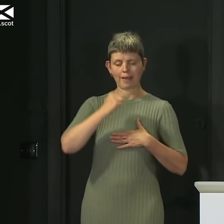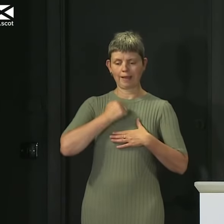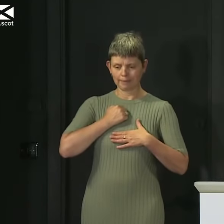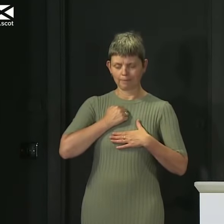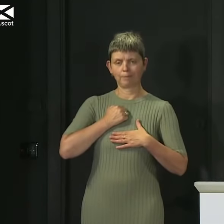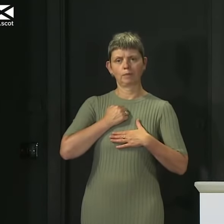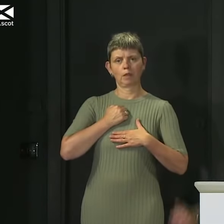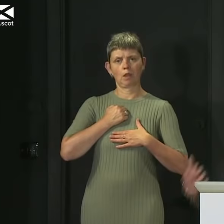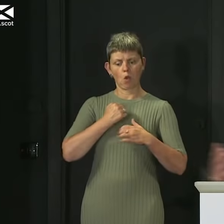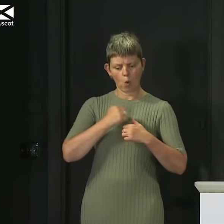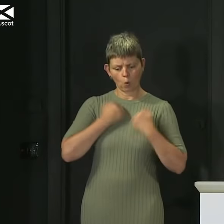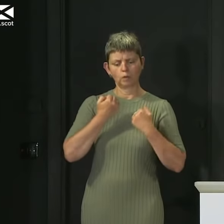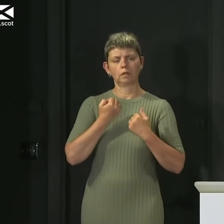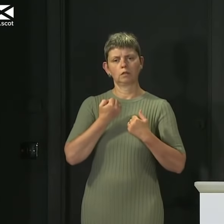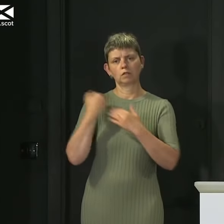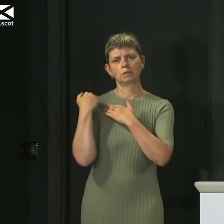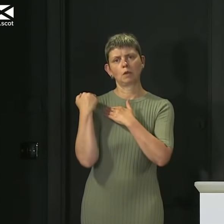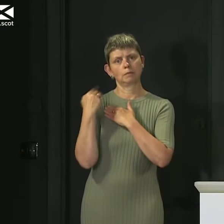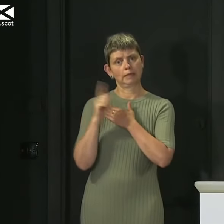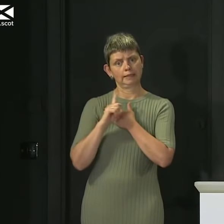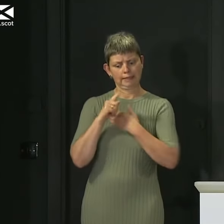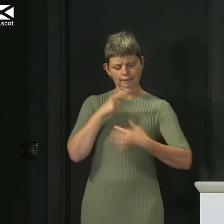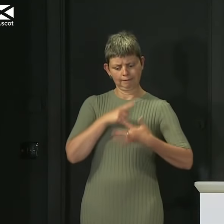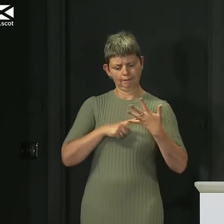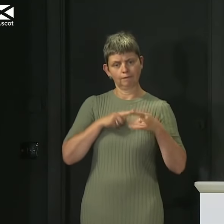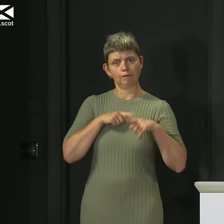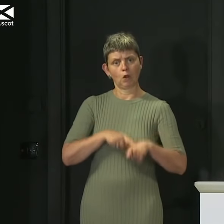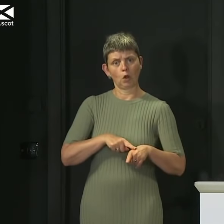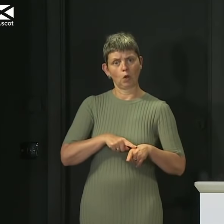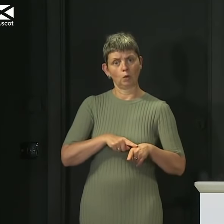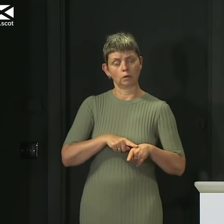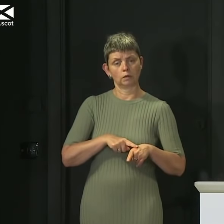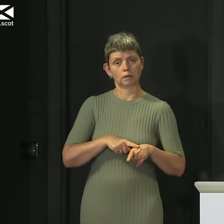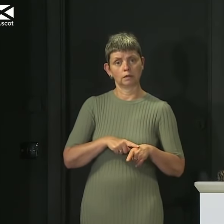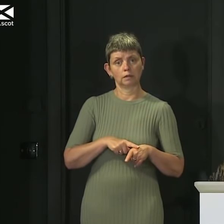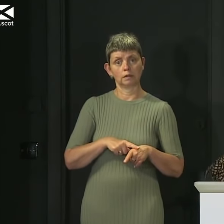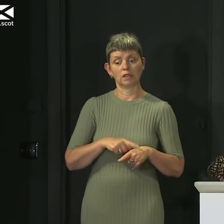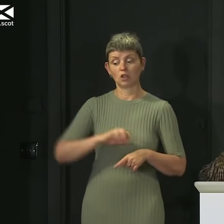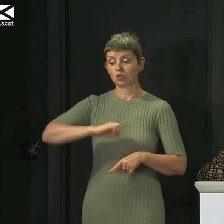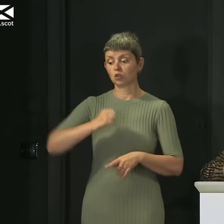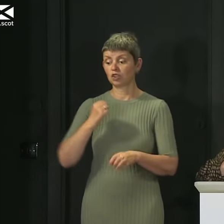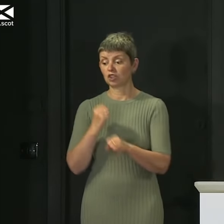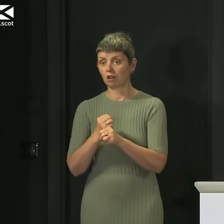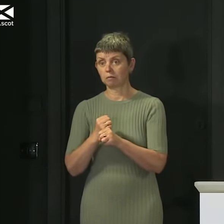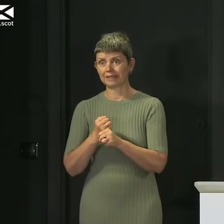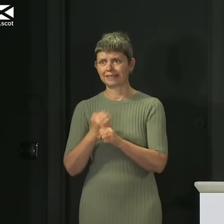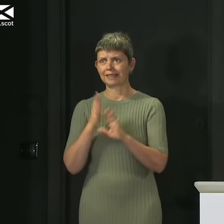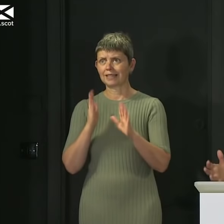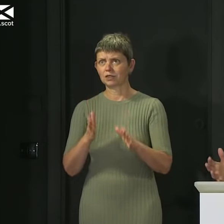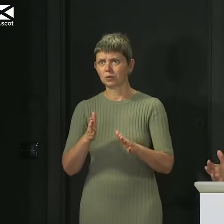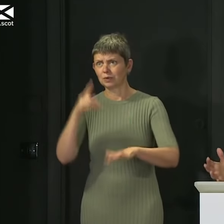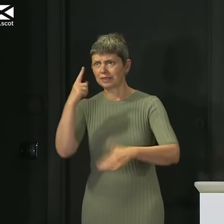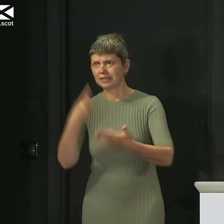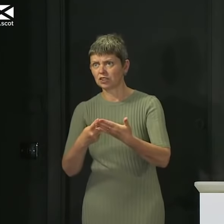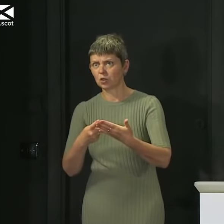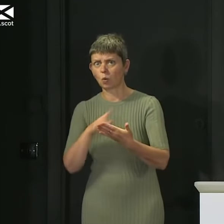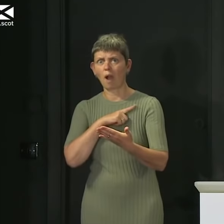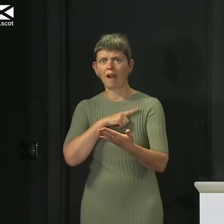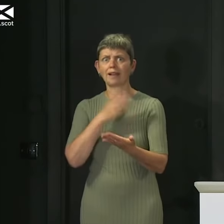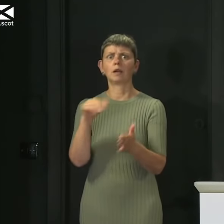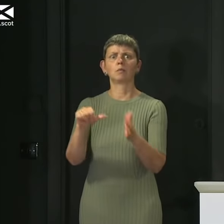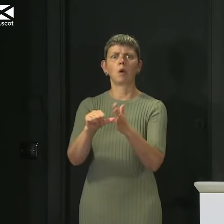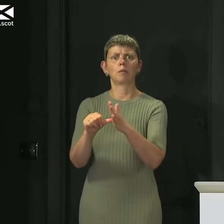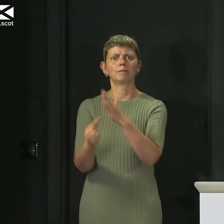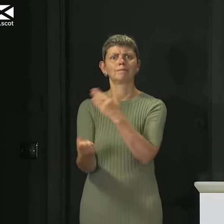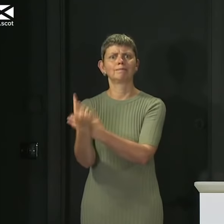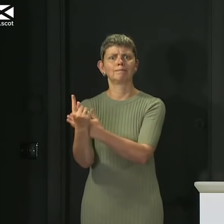as well as then. Because whenever we have to take decisions like this, it's because something has gone wrong along the way. And none of us want to